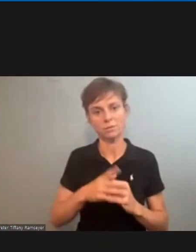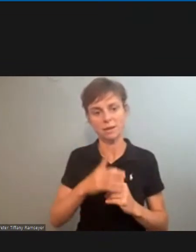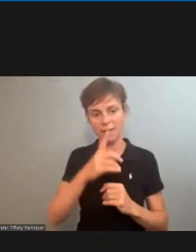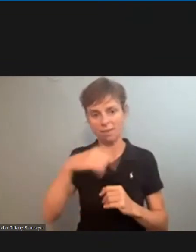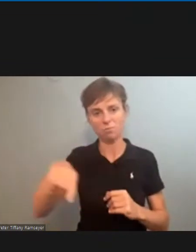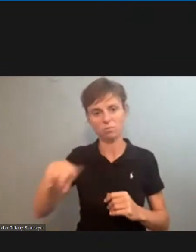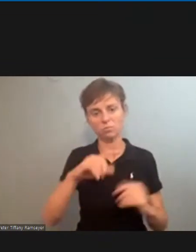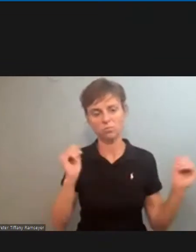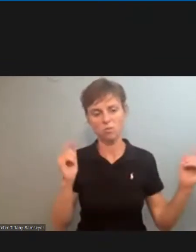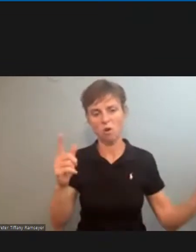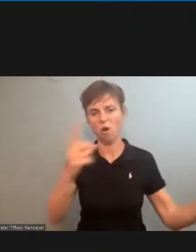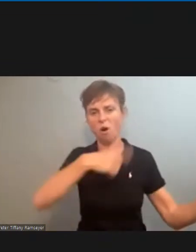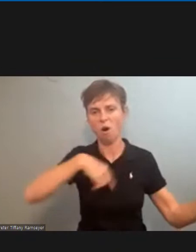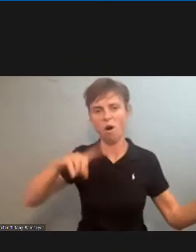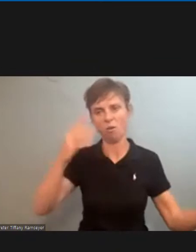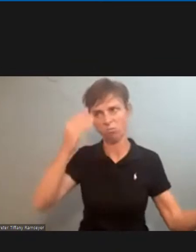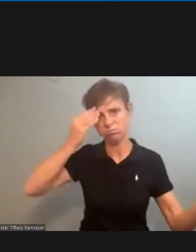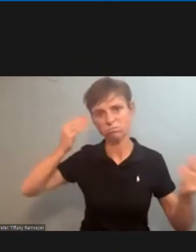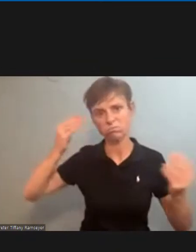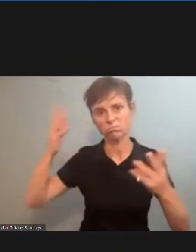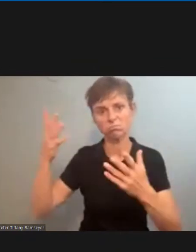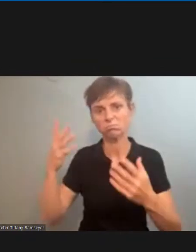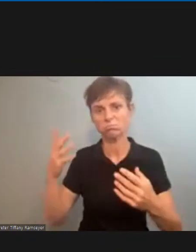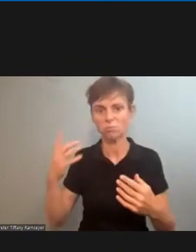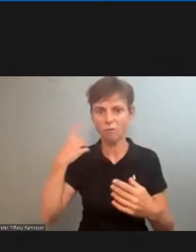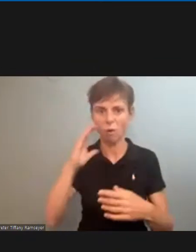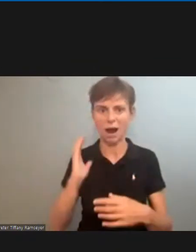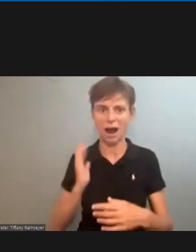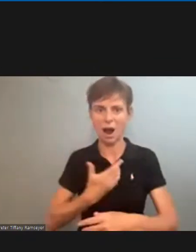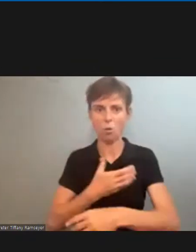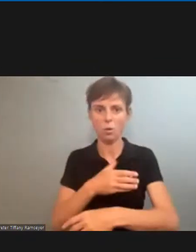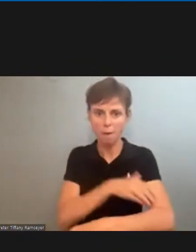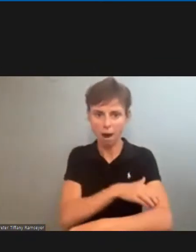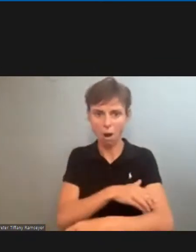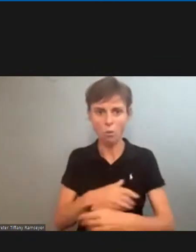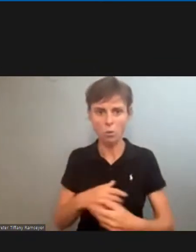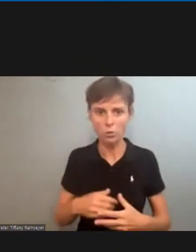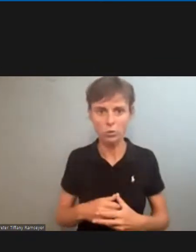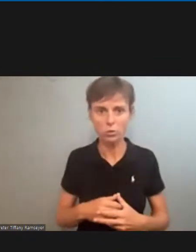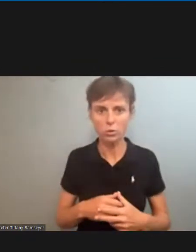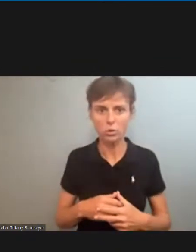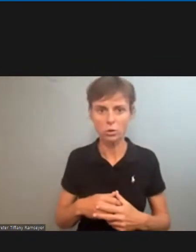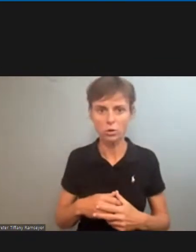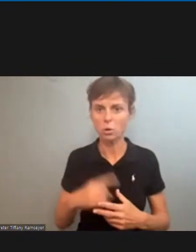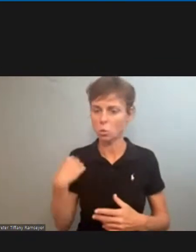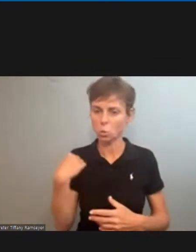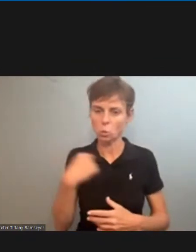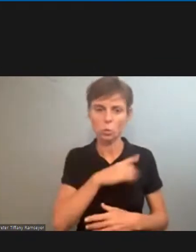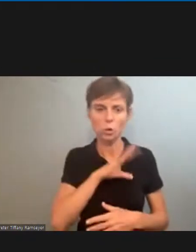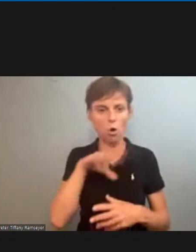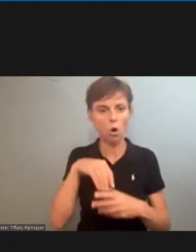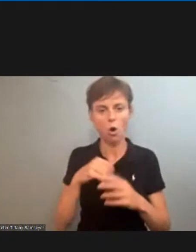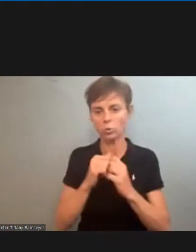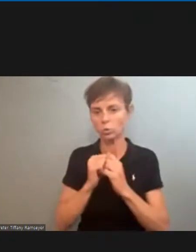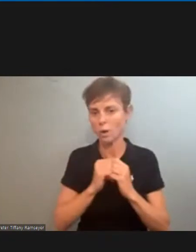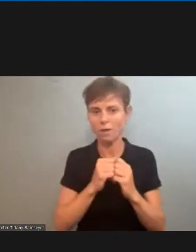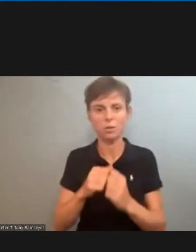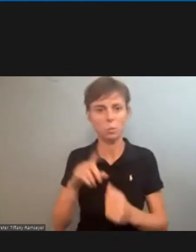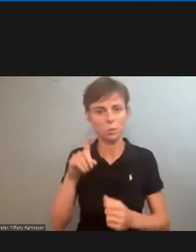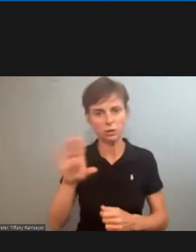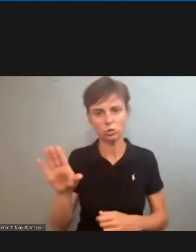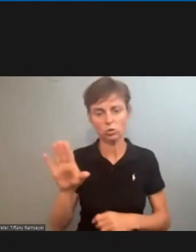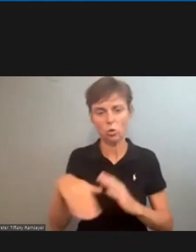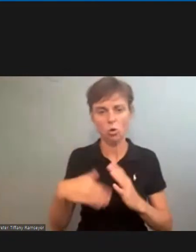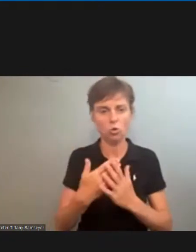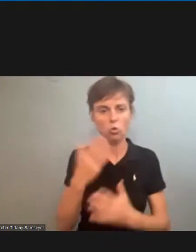our power and leverage so we're in it together we're going to need all of your activism all of your activity all of the